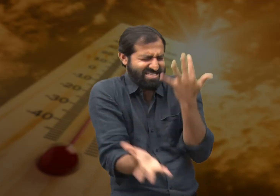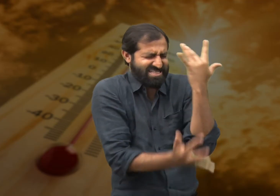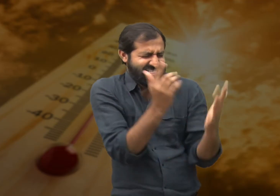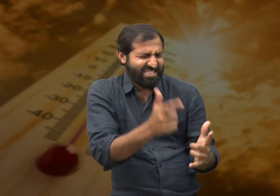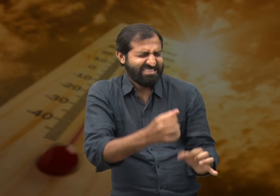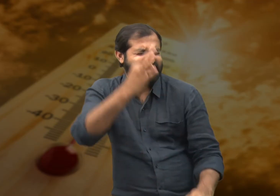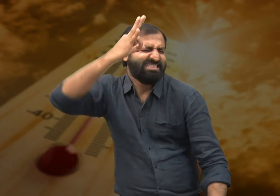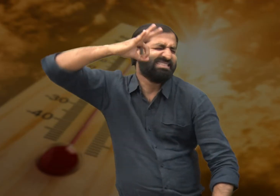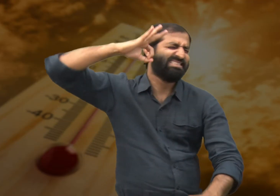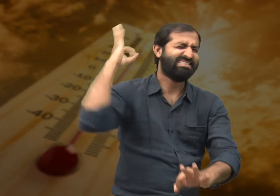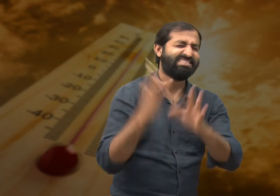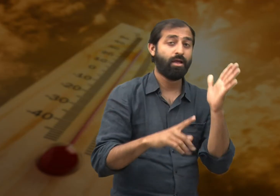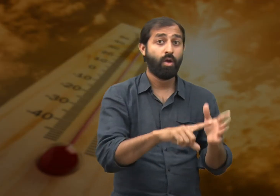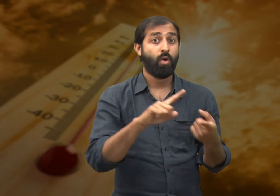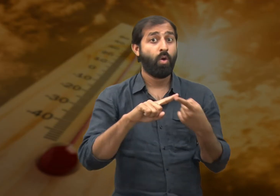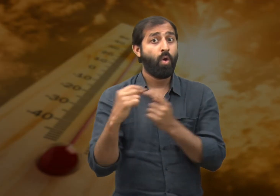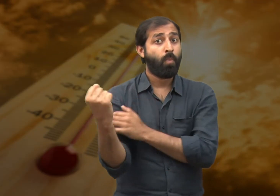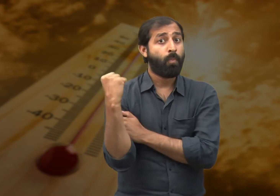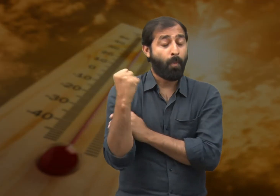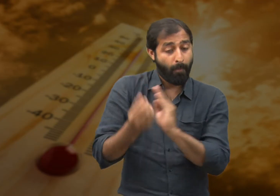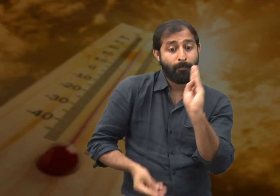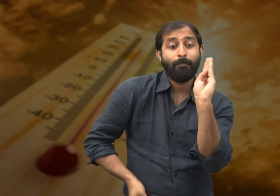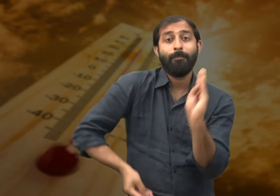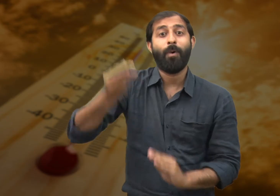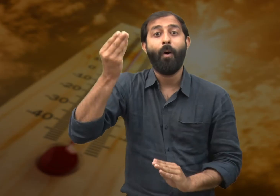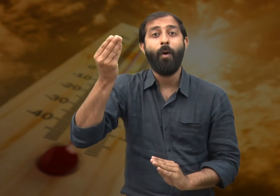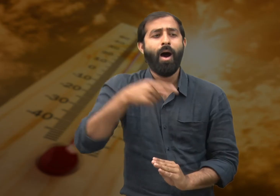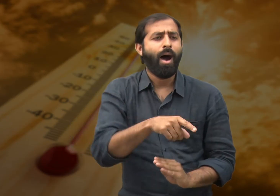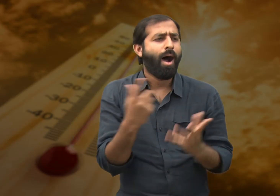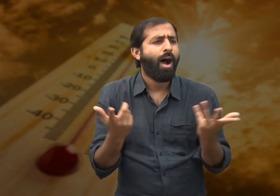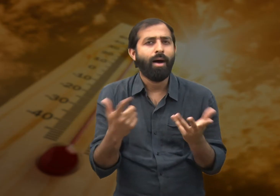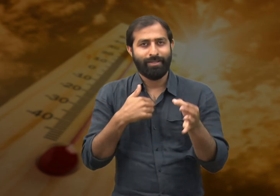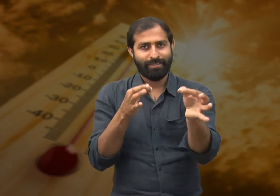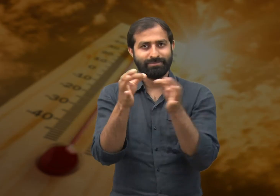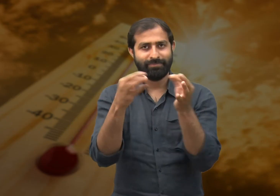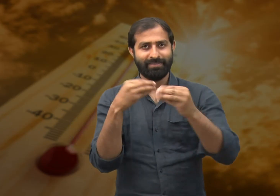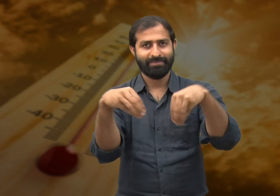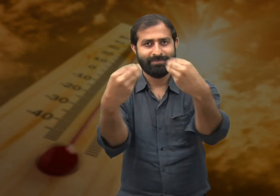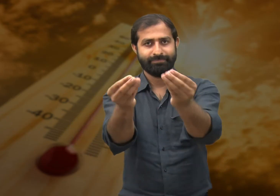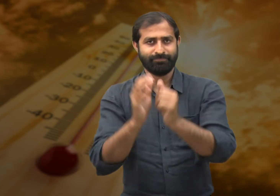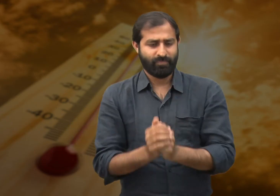Heat is a form of energy. Let us understand this with an example.